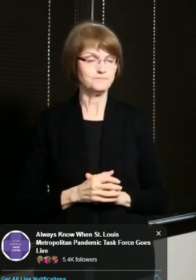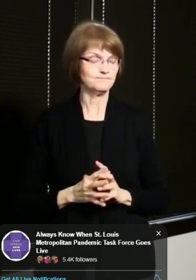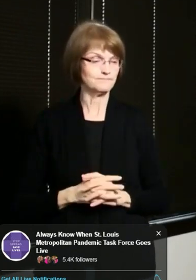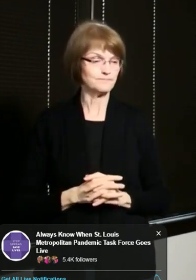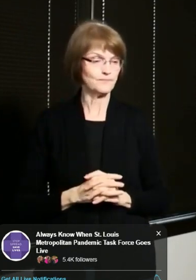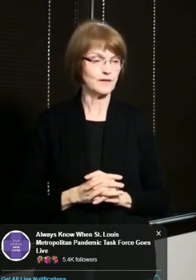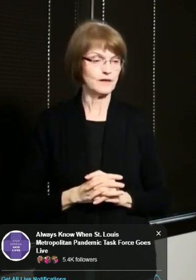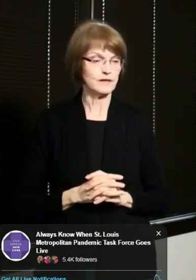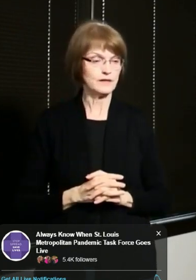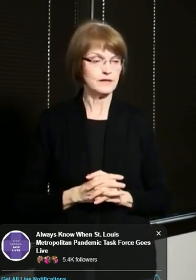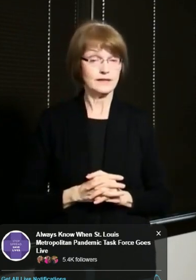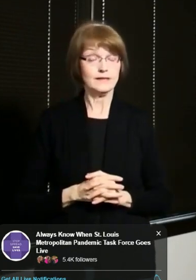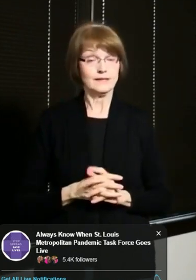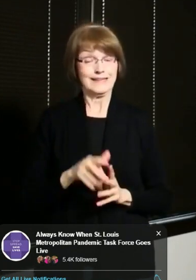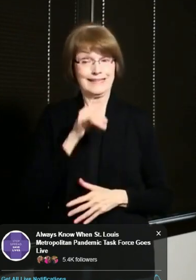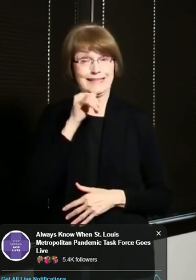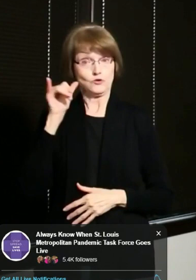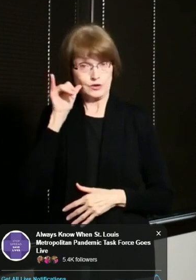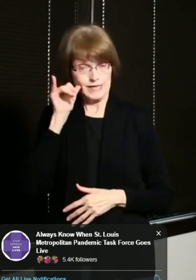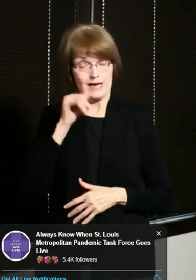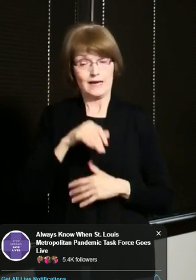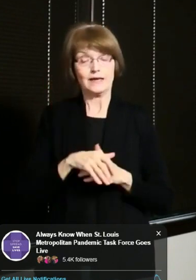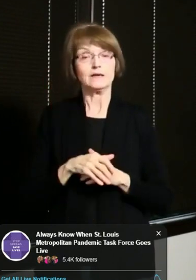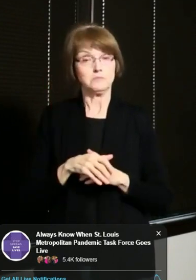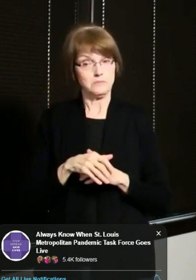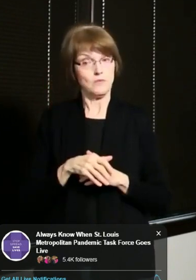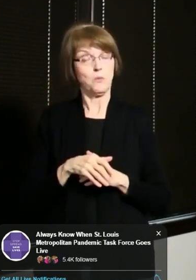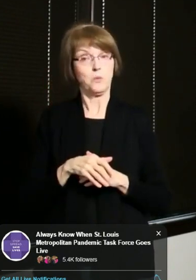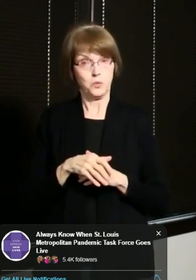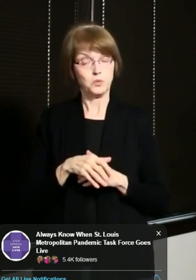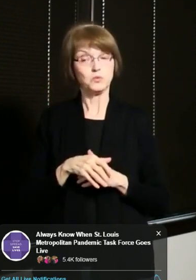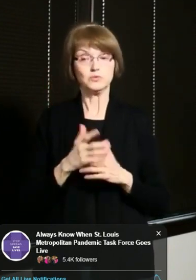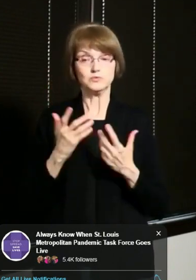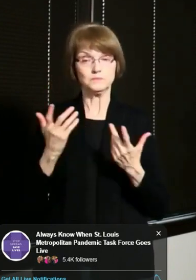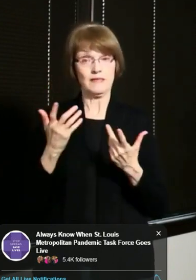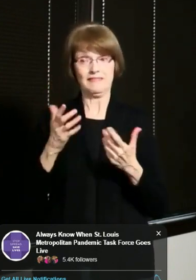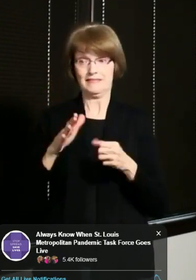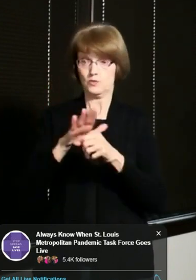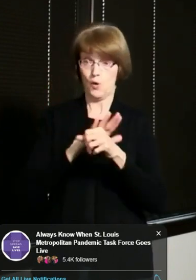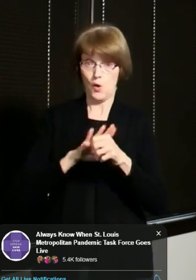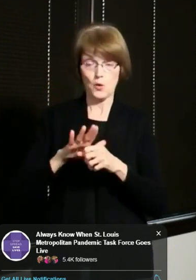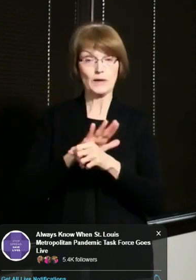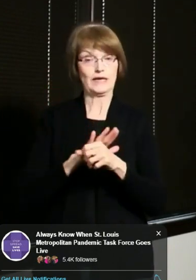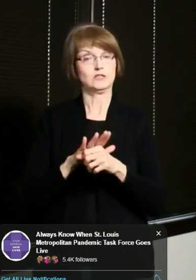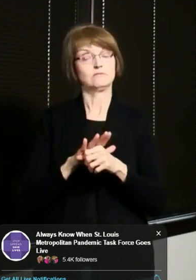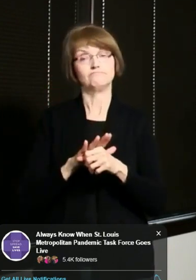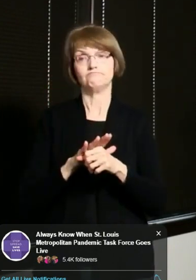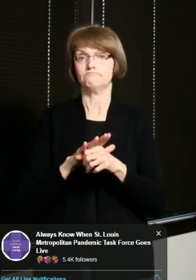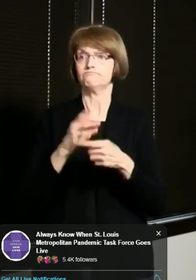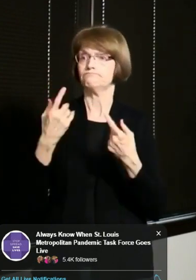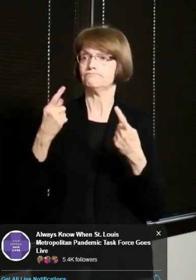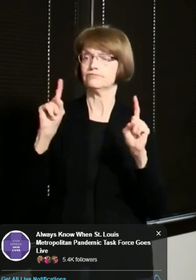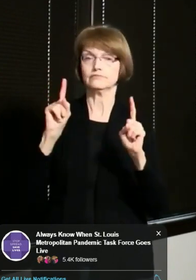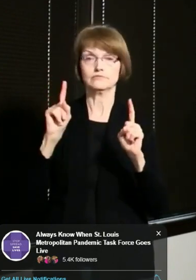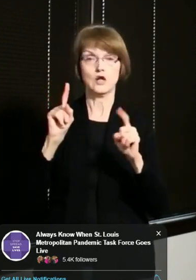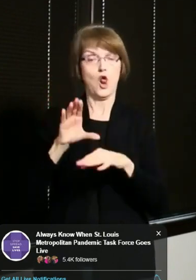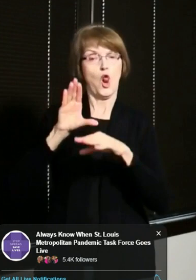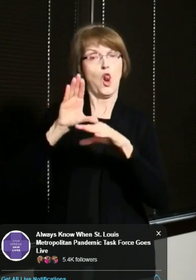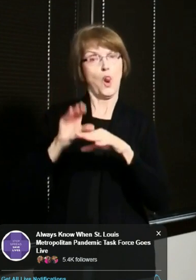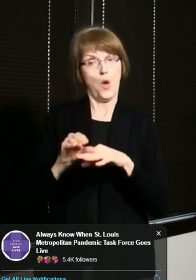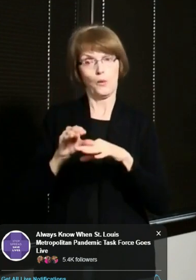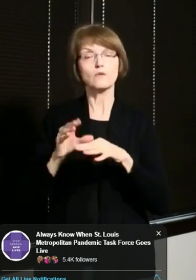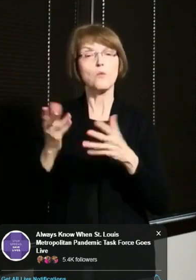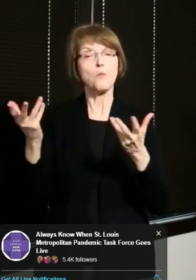As we discussed yesterday, we have made huge progress as a region in lowering the reproductive factor or